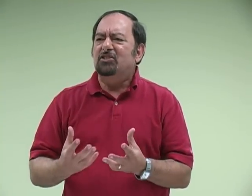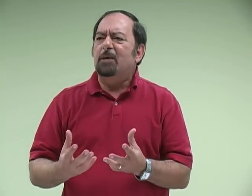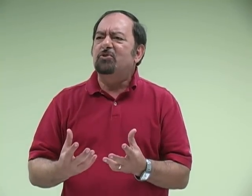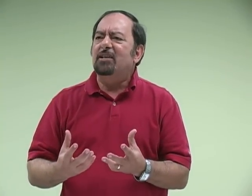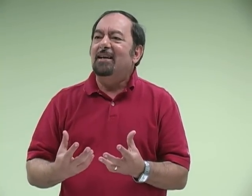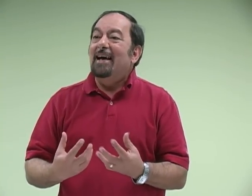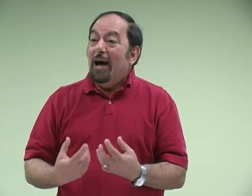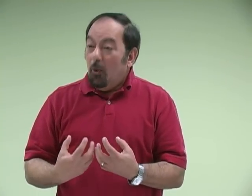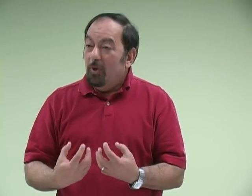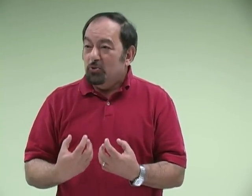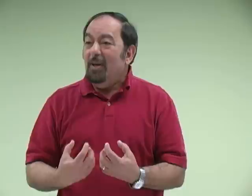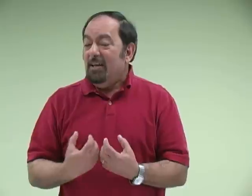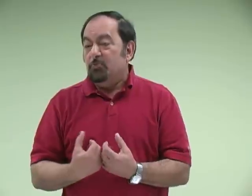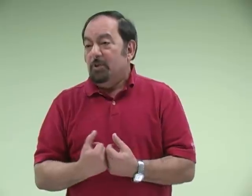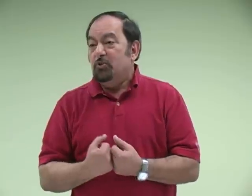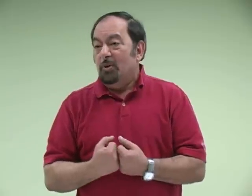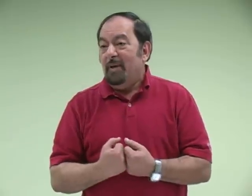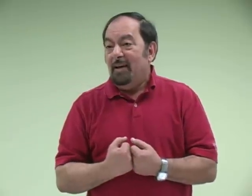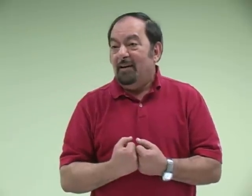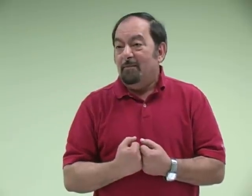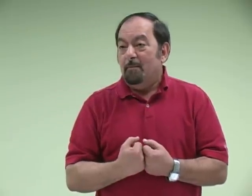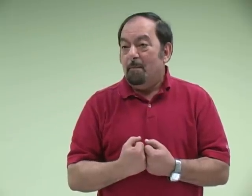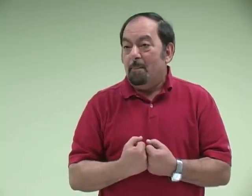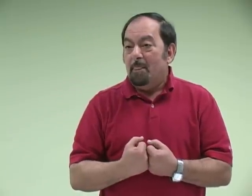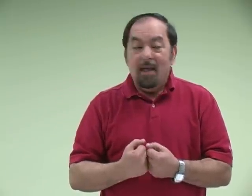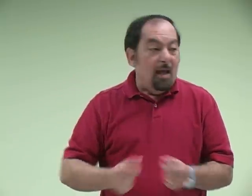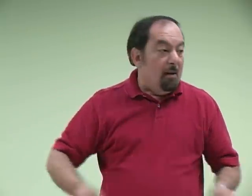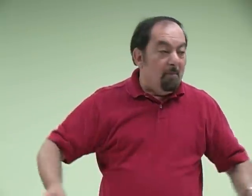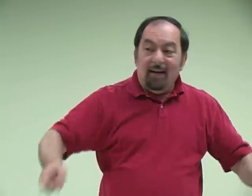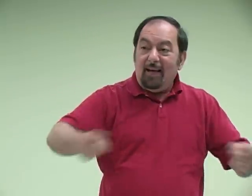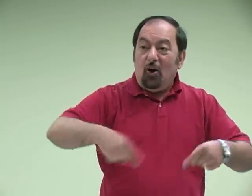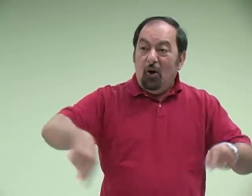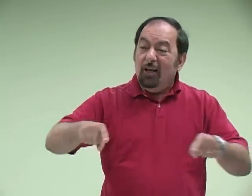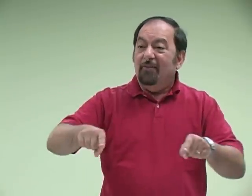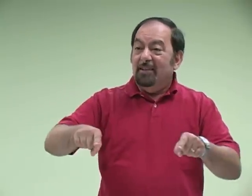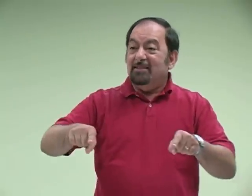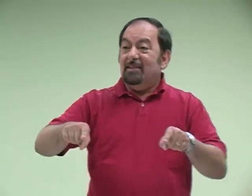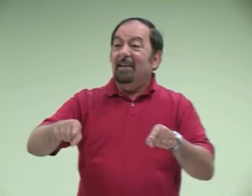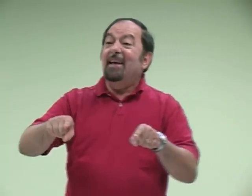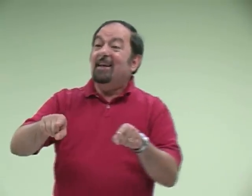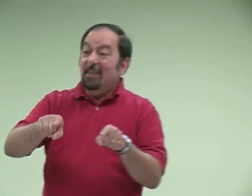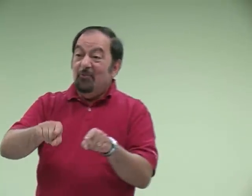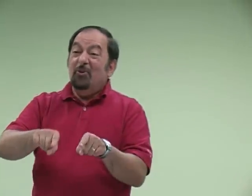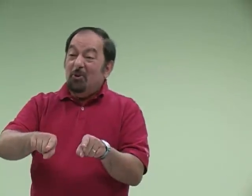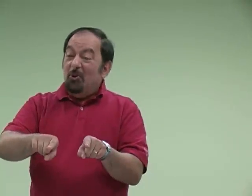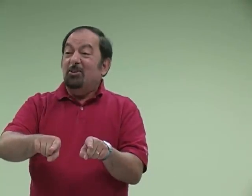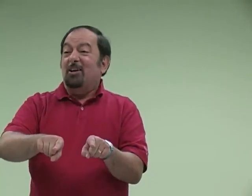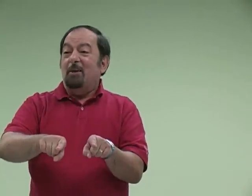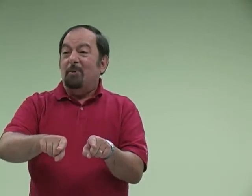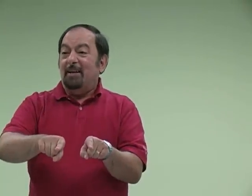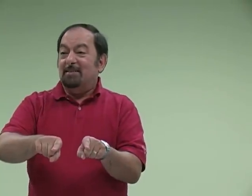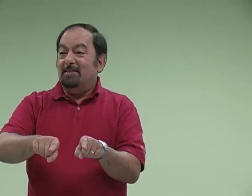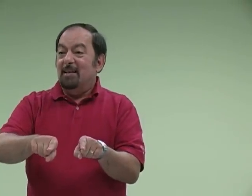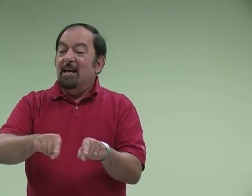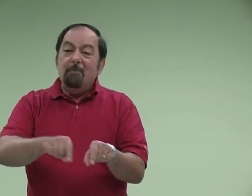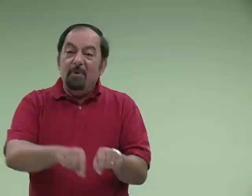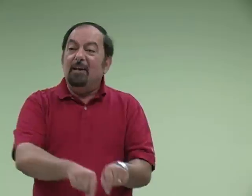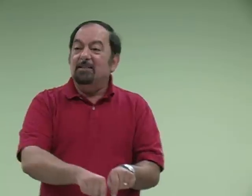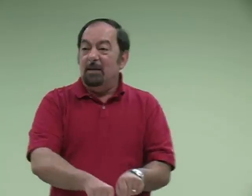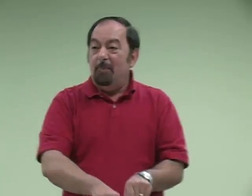deception, was really a spiritual man. But like all of us, he had an inferiority complex. Because the